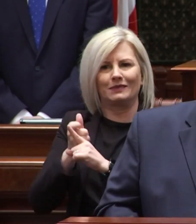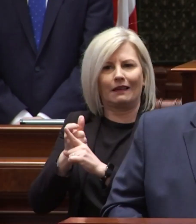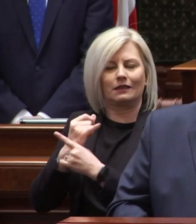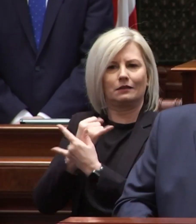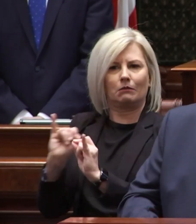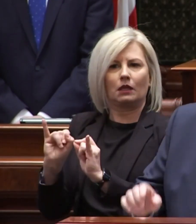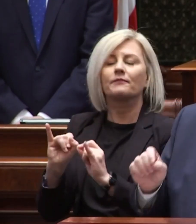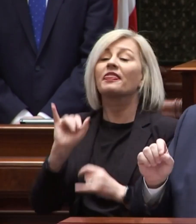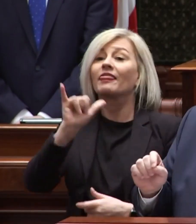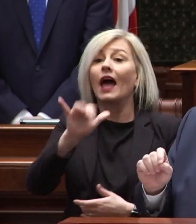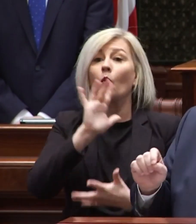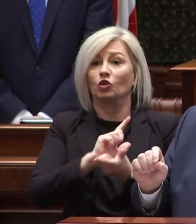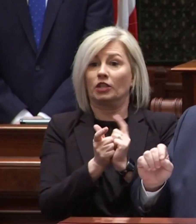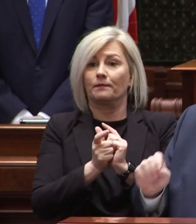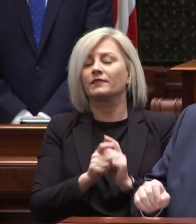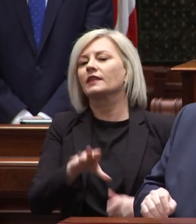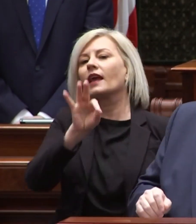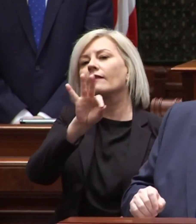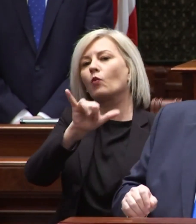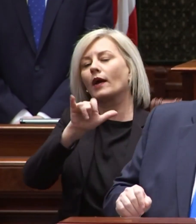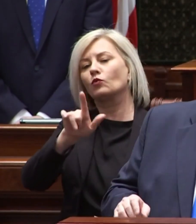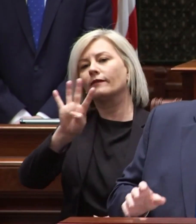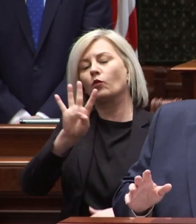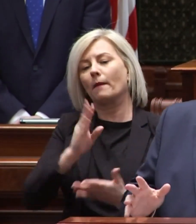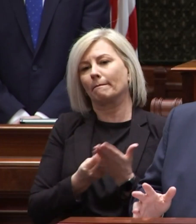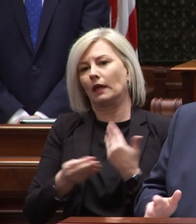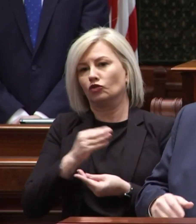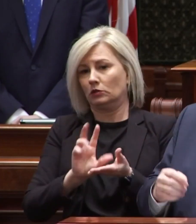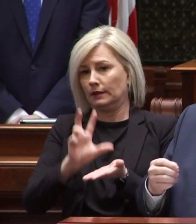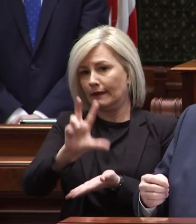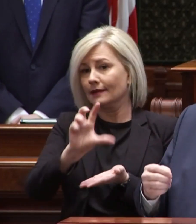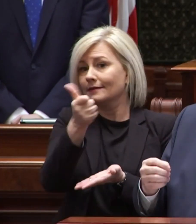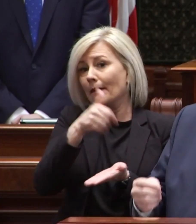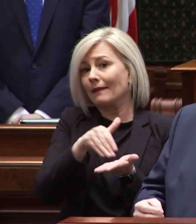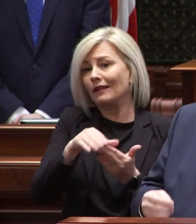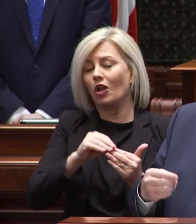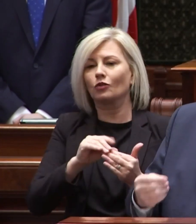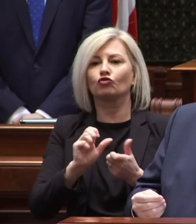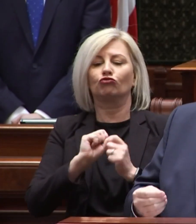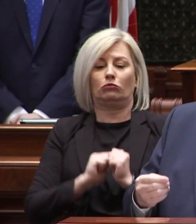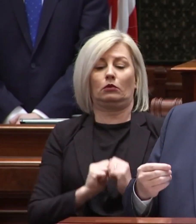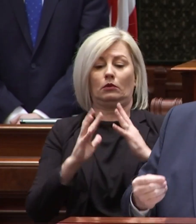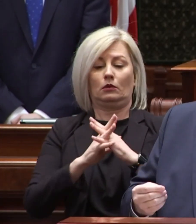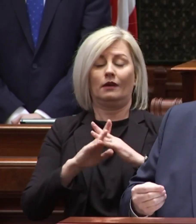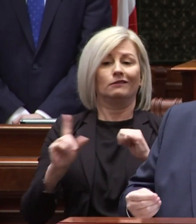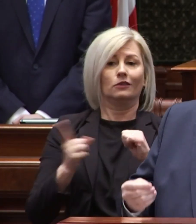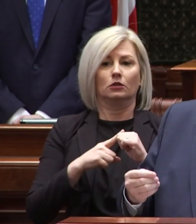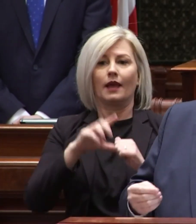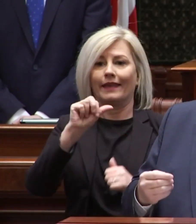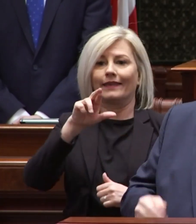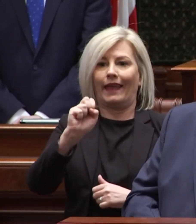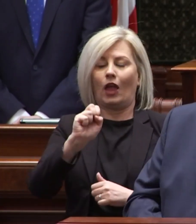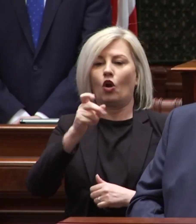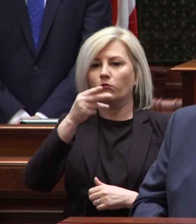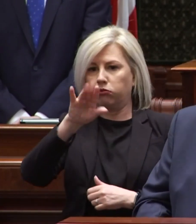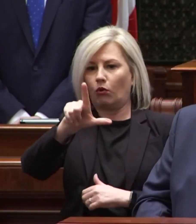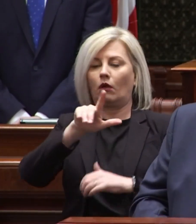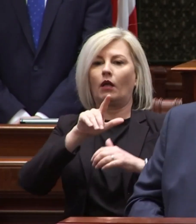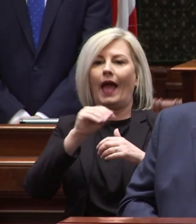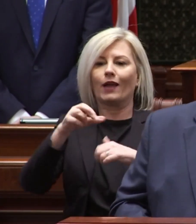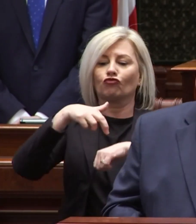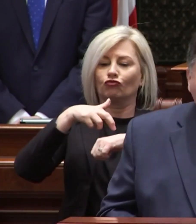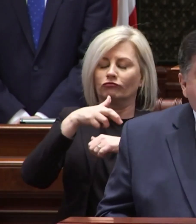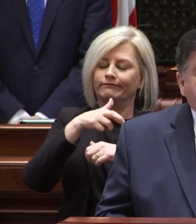that's going to change the fy 24 budget invests 10 million dollars to create our first care portal and resource